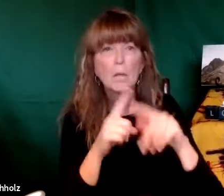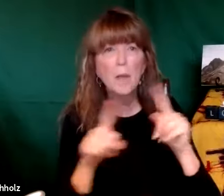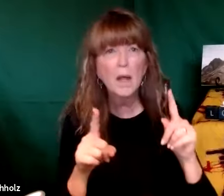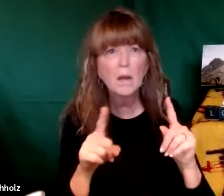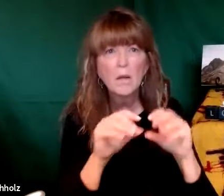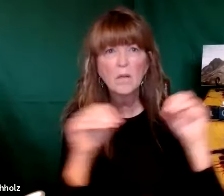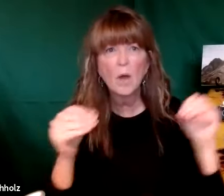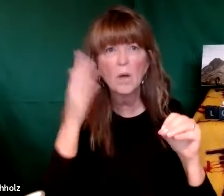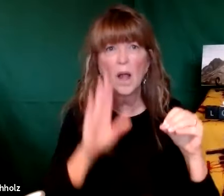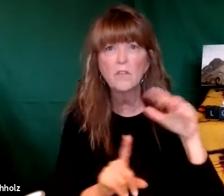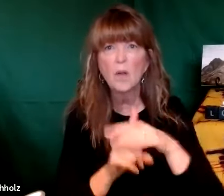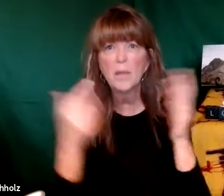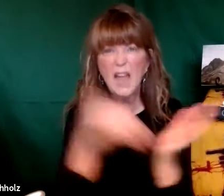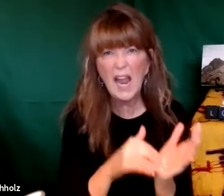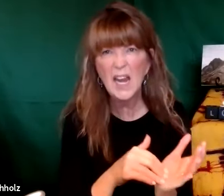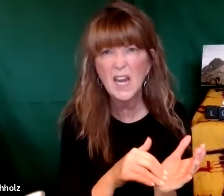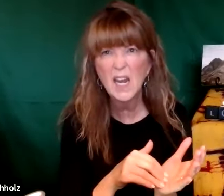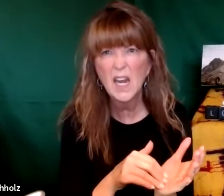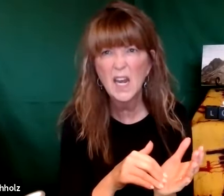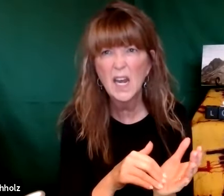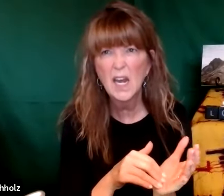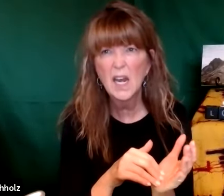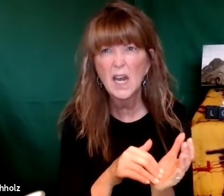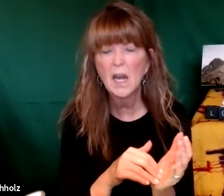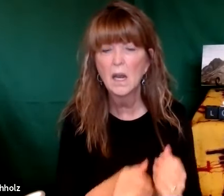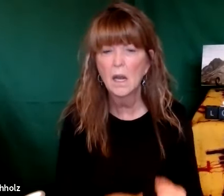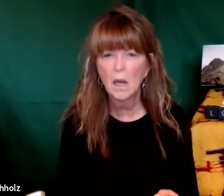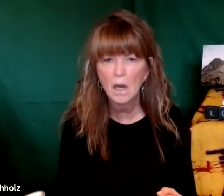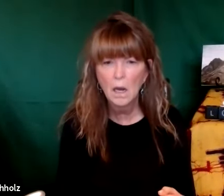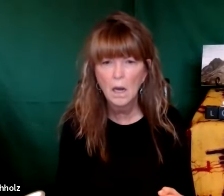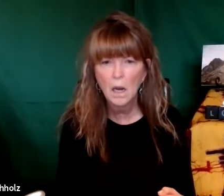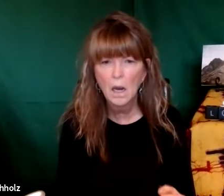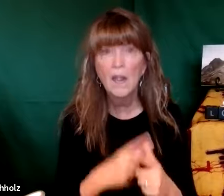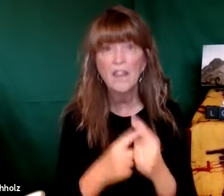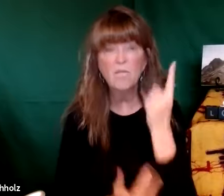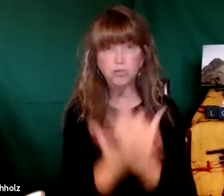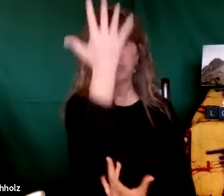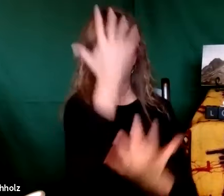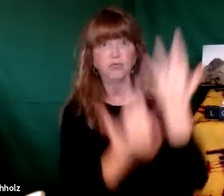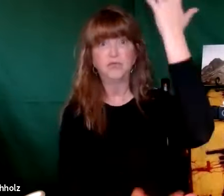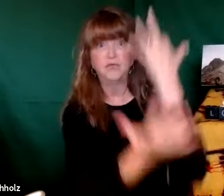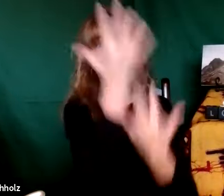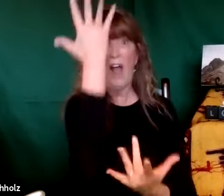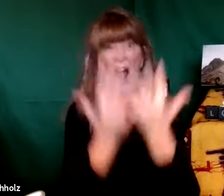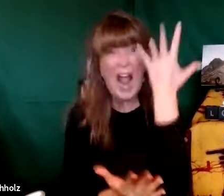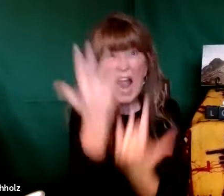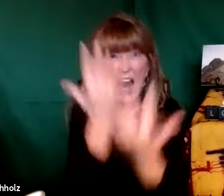because biblically it says that God will appear at times of earthquake and once again Elijah did not see God